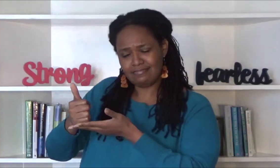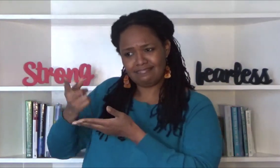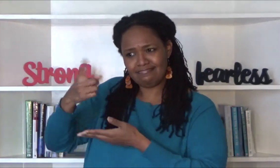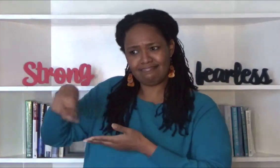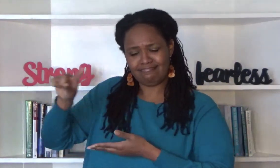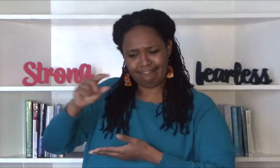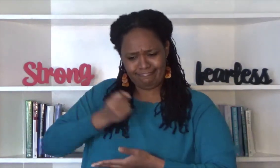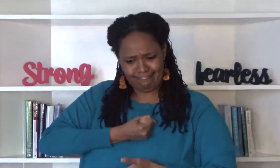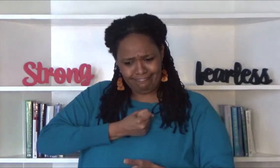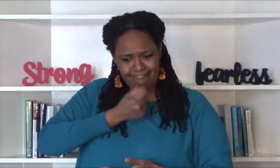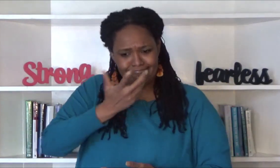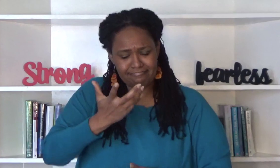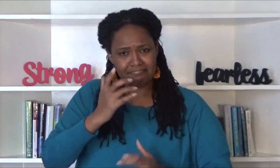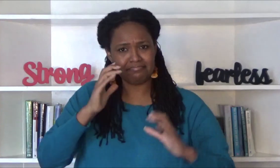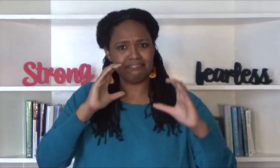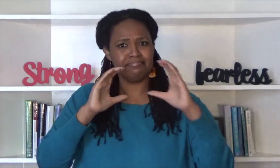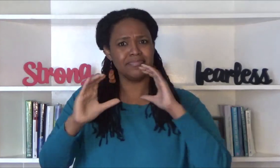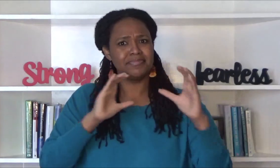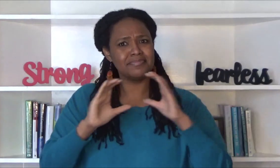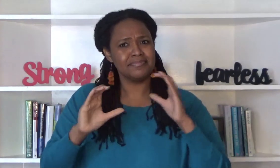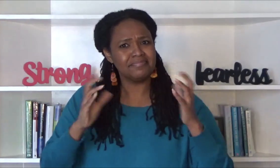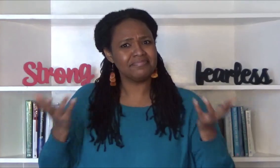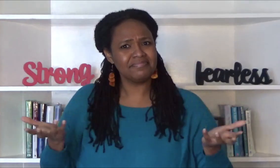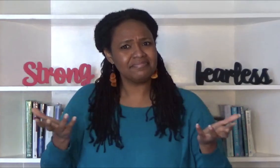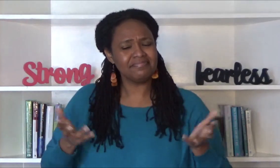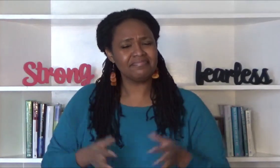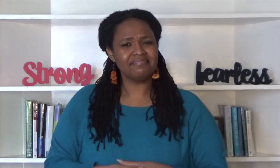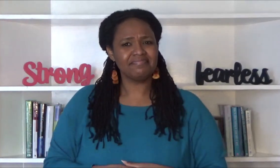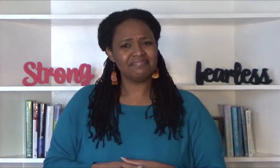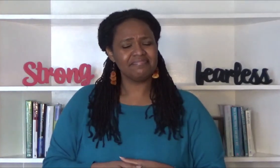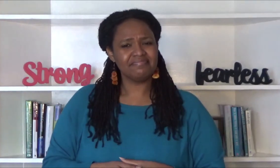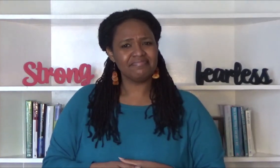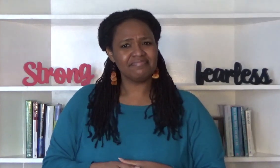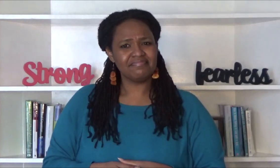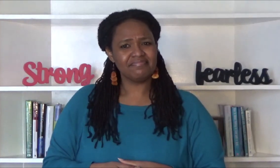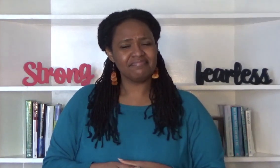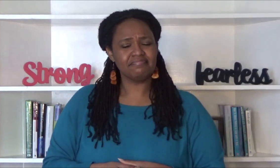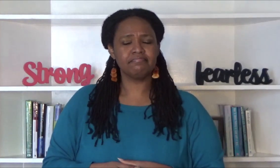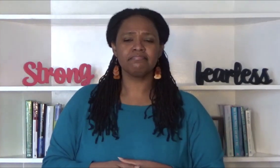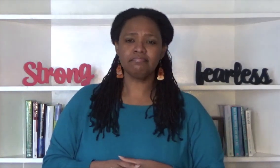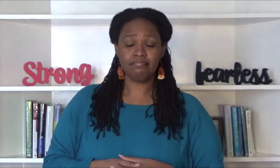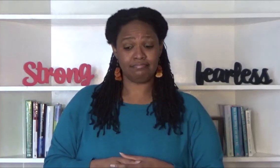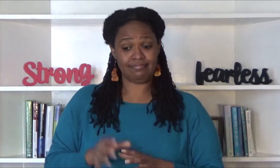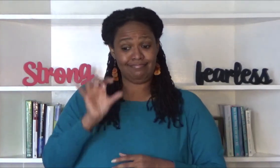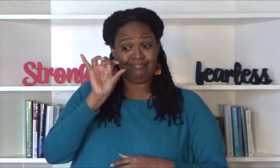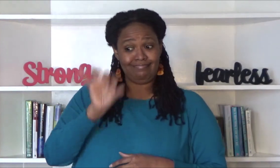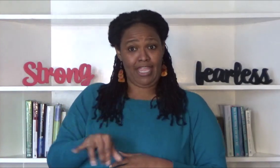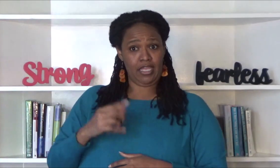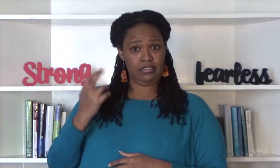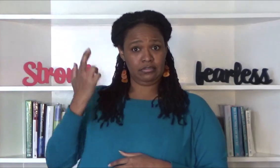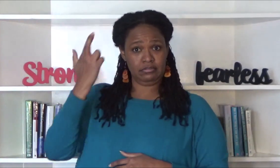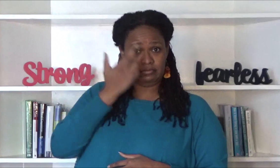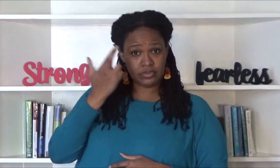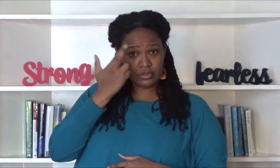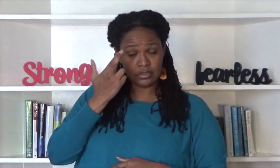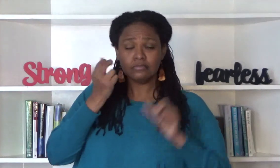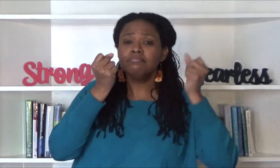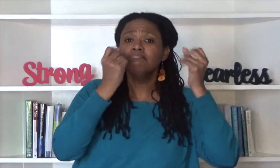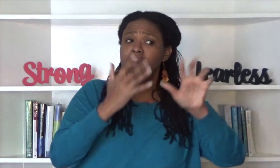expressive expressive communication for this reason and